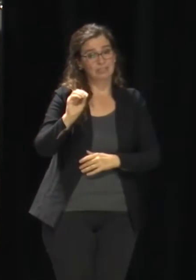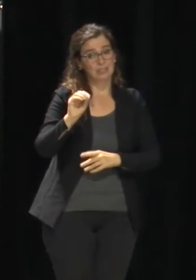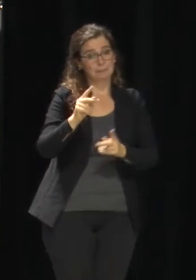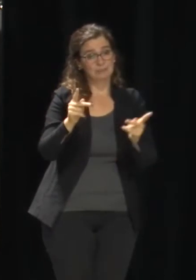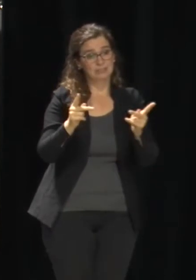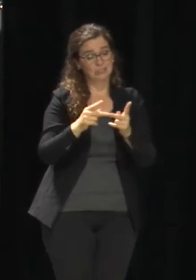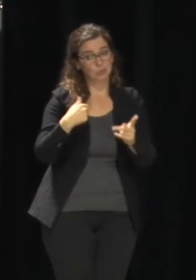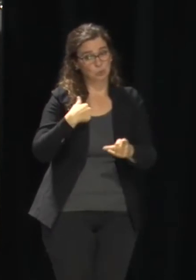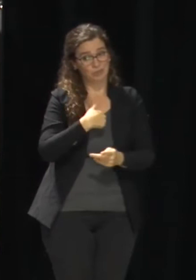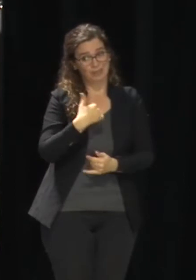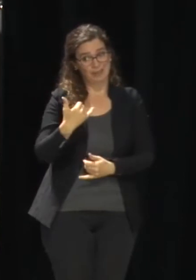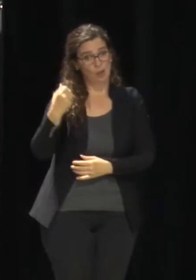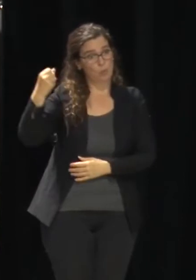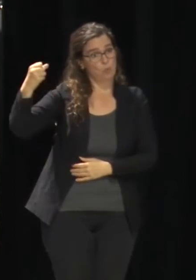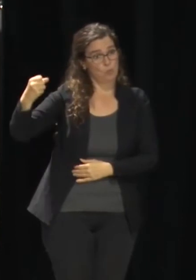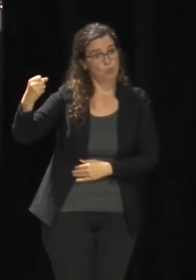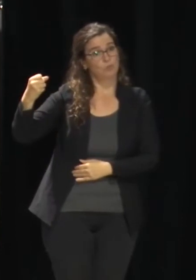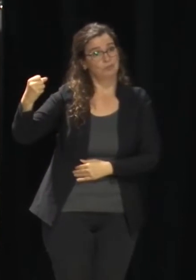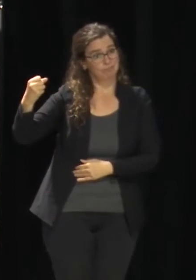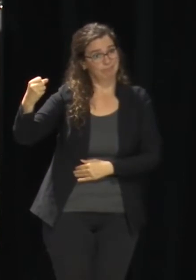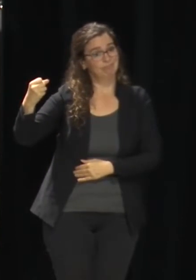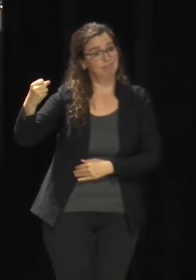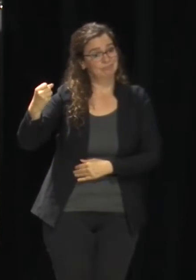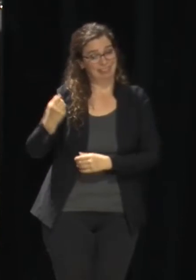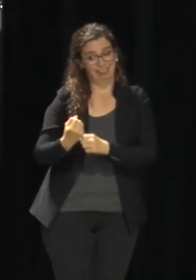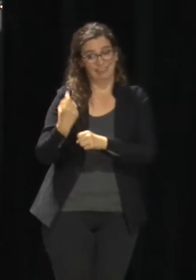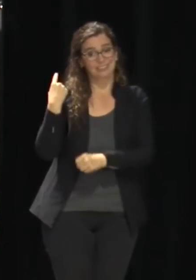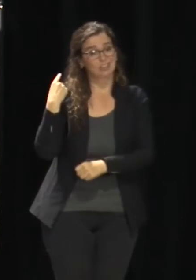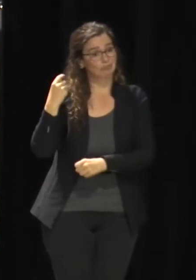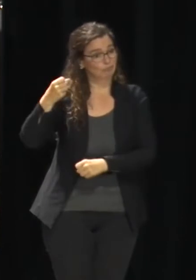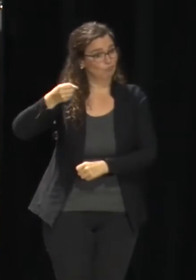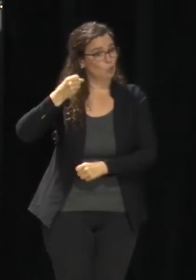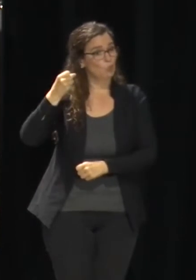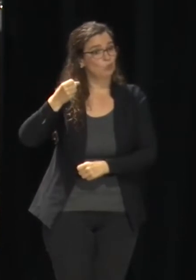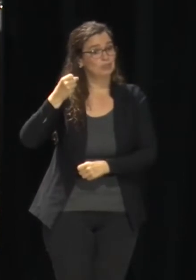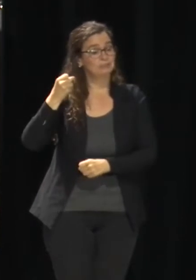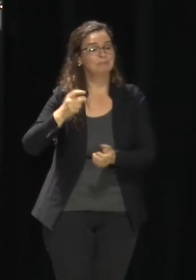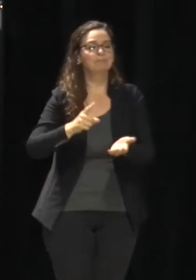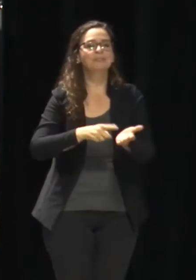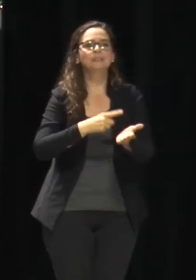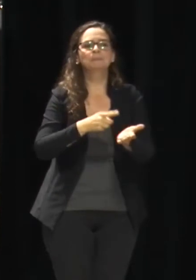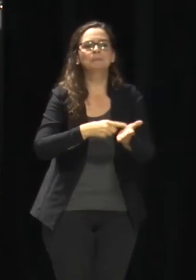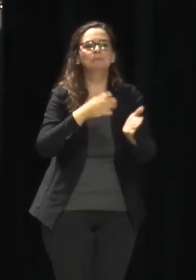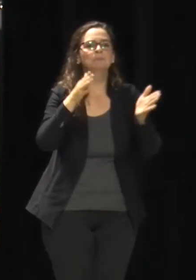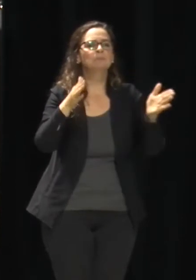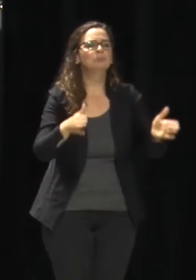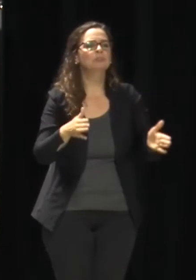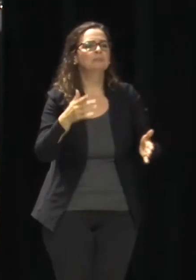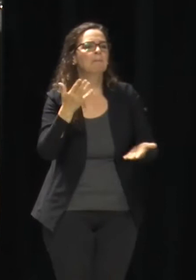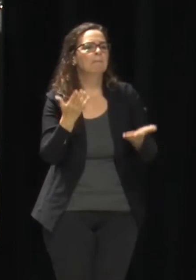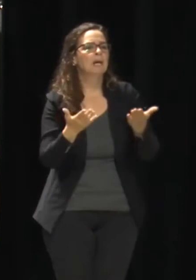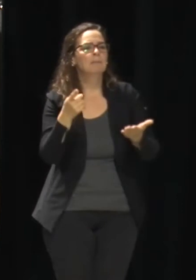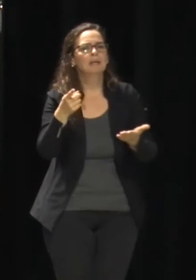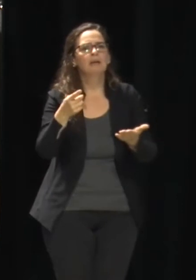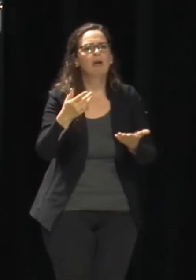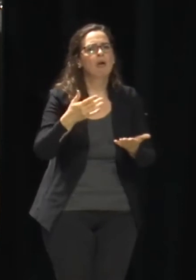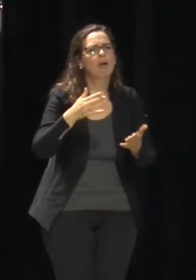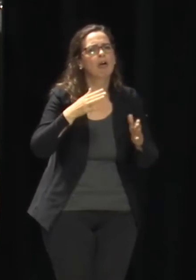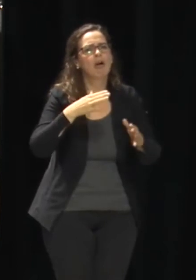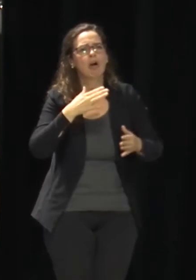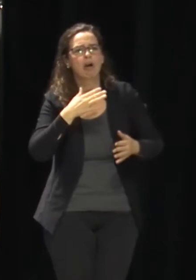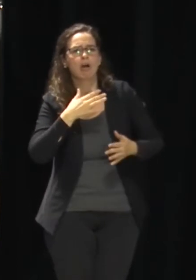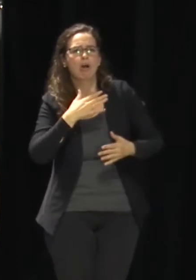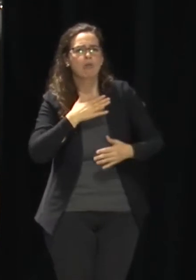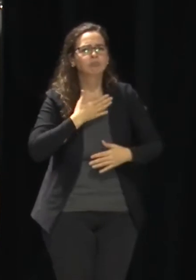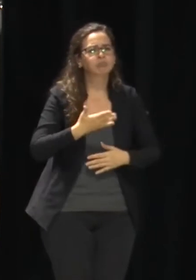Sometimes we might not be able to let people take a voluntary furlough because we don't have anyone else to do their job. So, this is